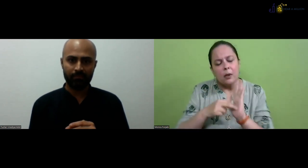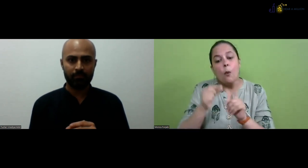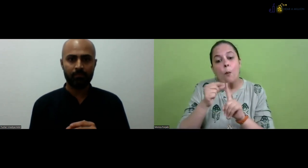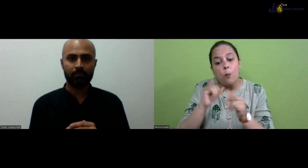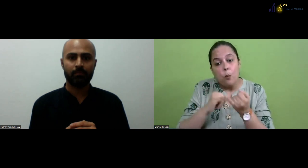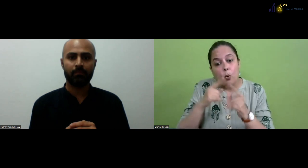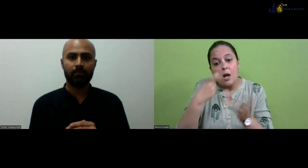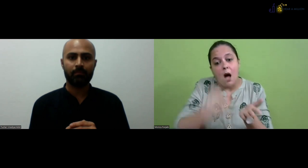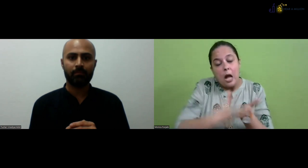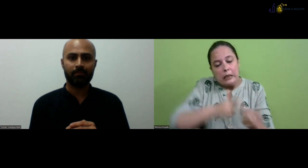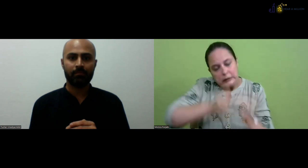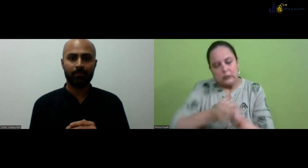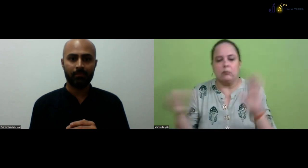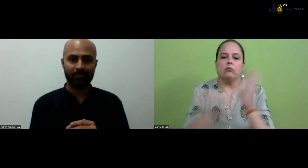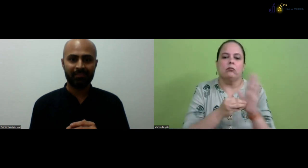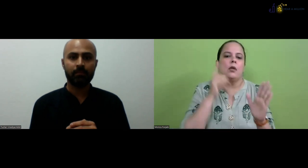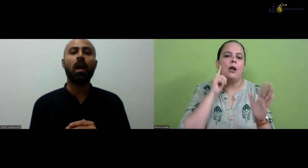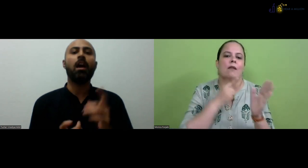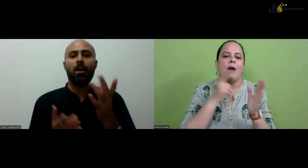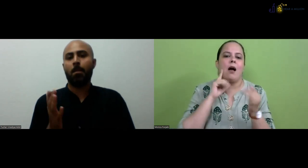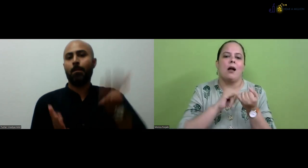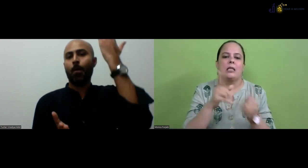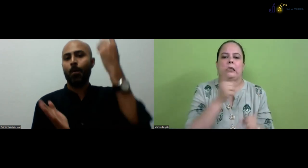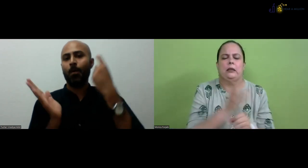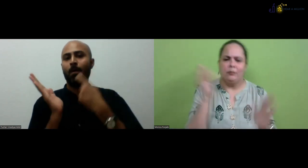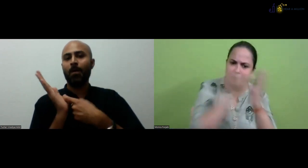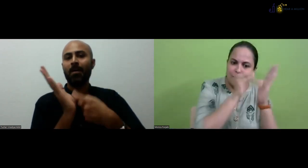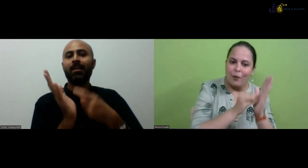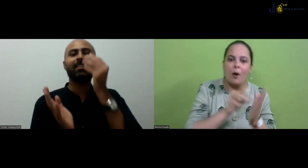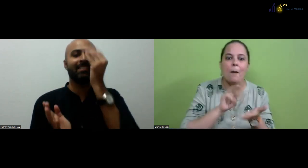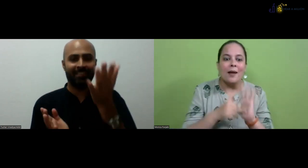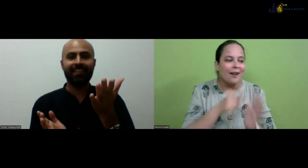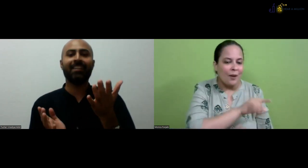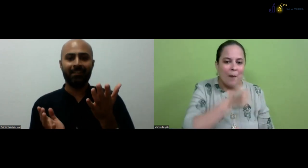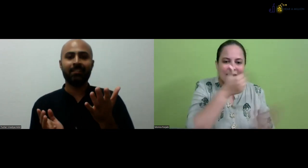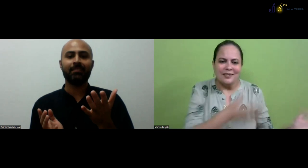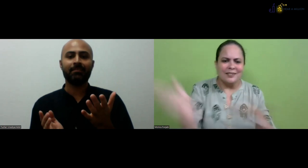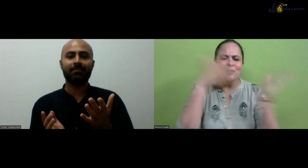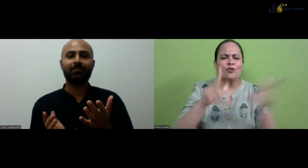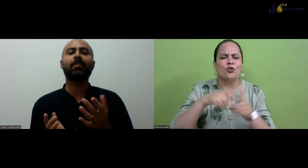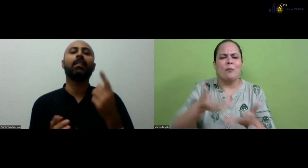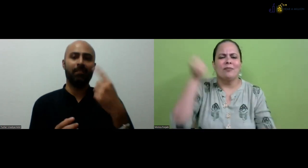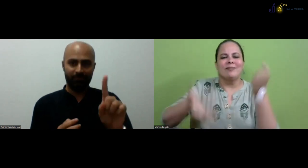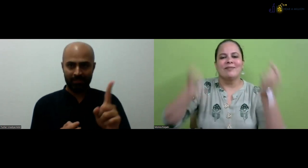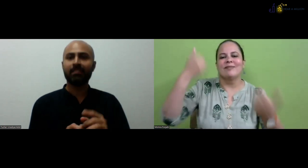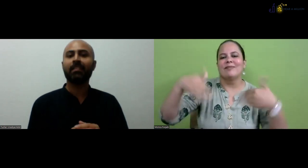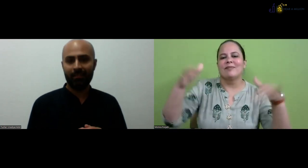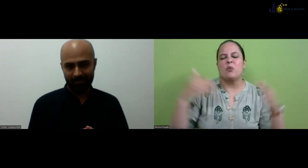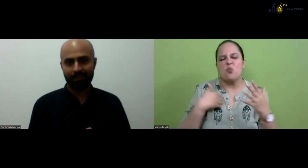-Ed also, we have the R's for ISL. So we need to have the ISL teachers also.